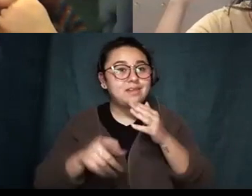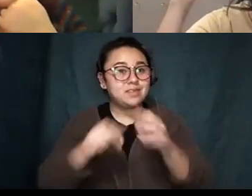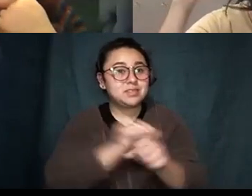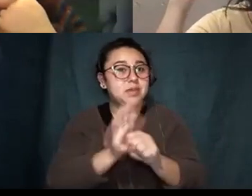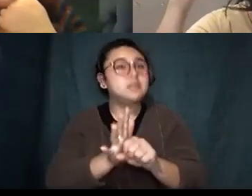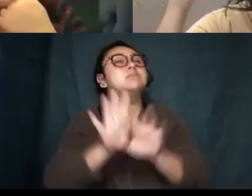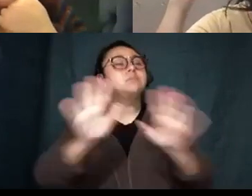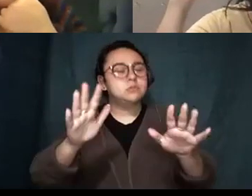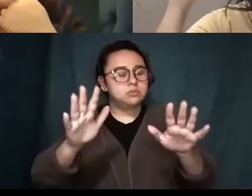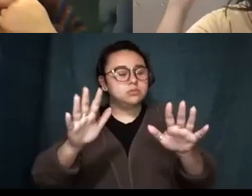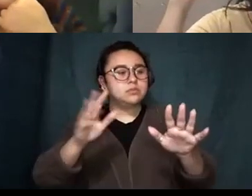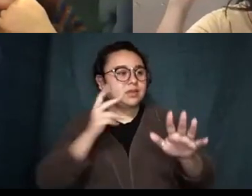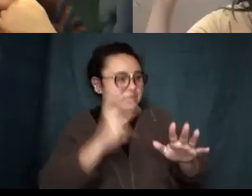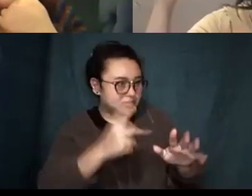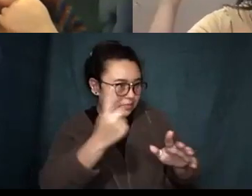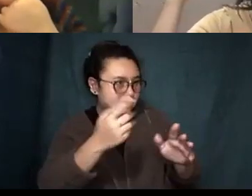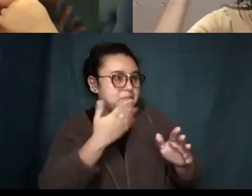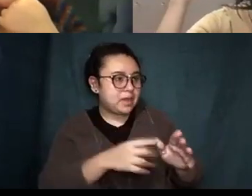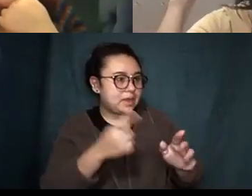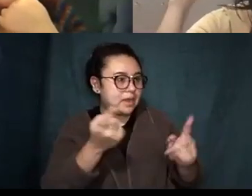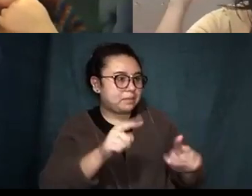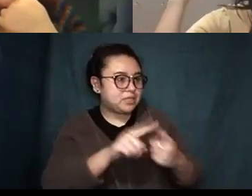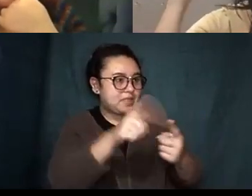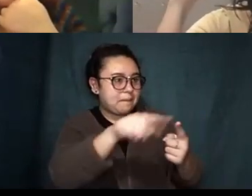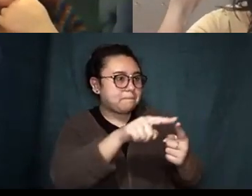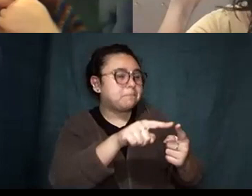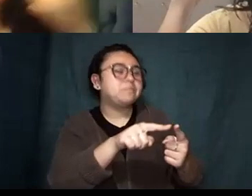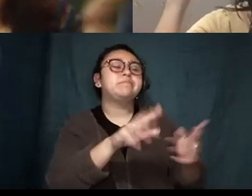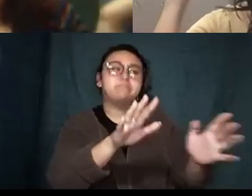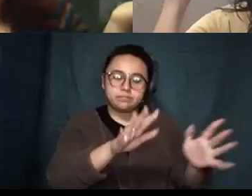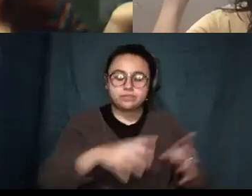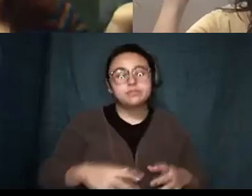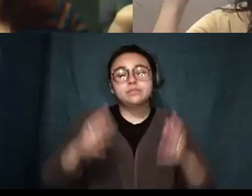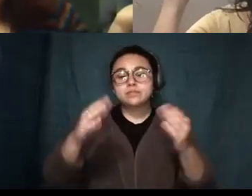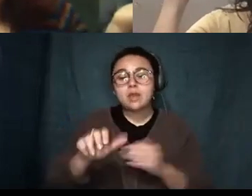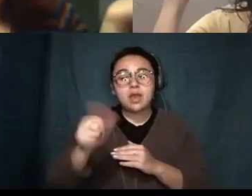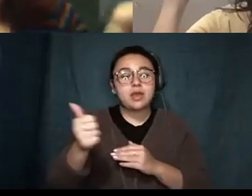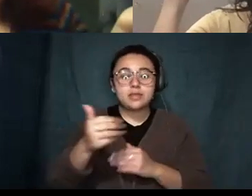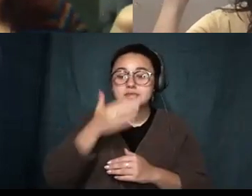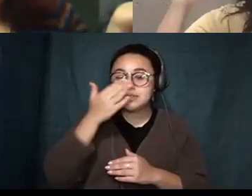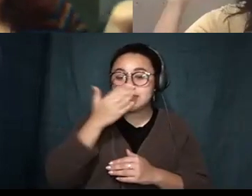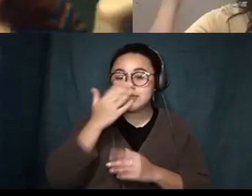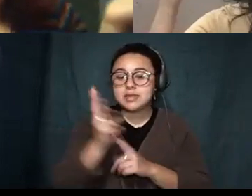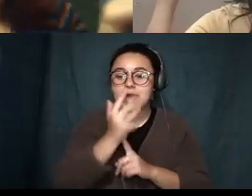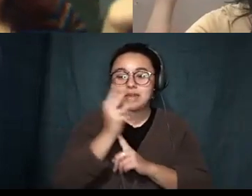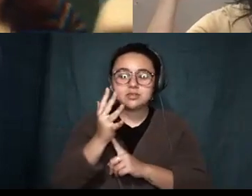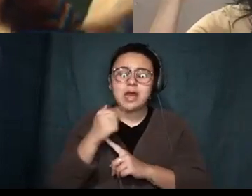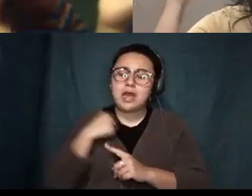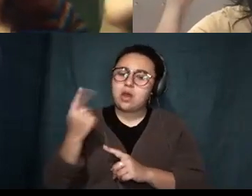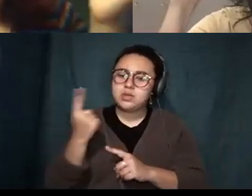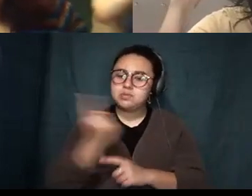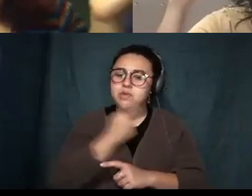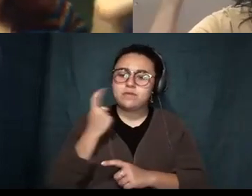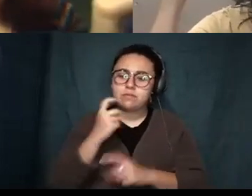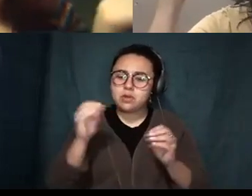um uh scented candles um I wear a lot of perfume although nobody can smell me but like it's I don't know soothing